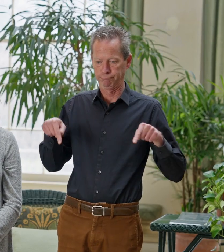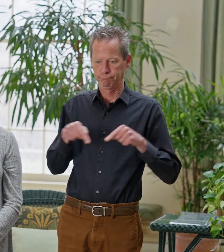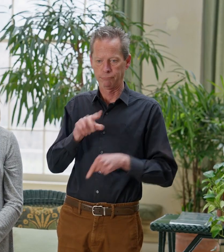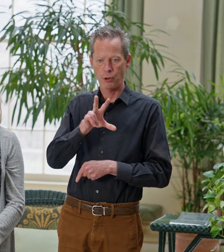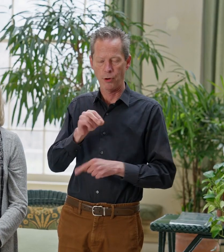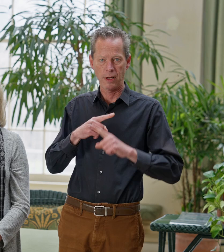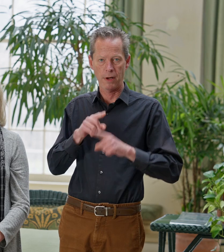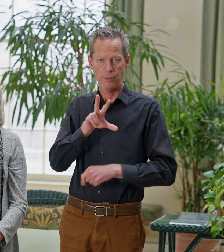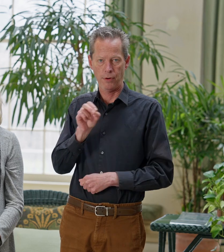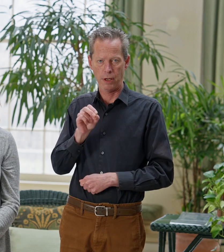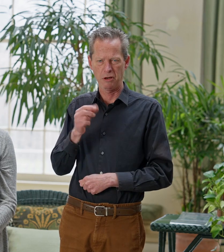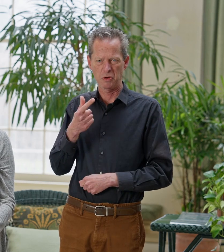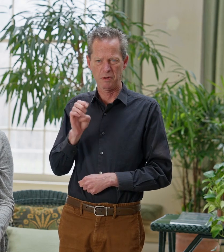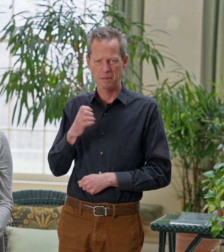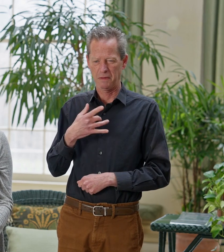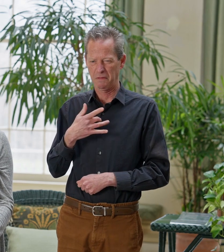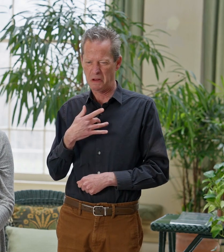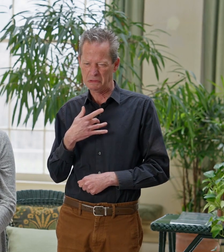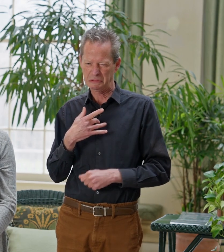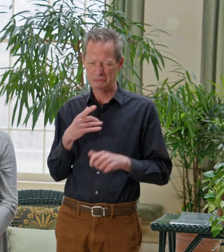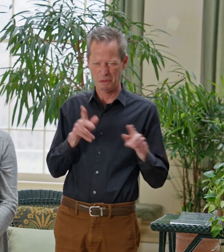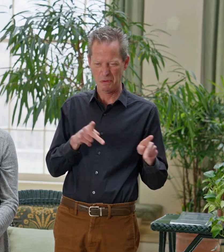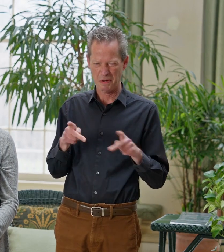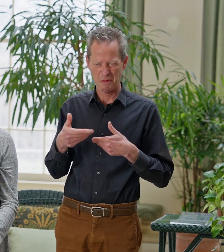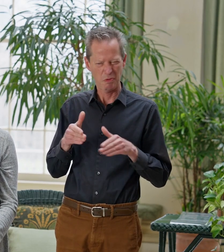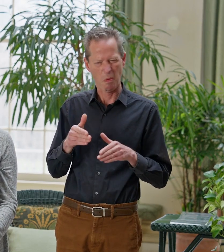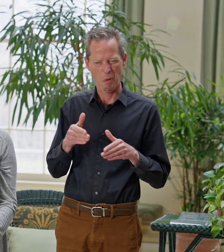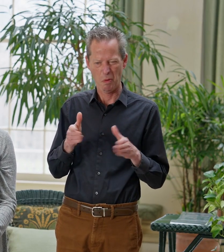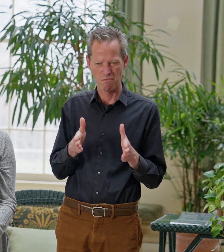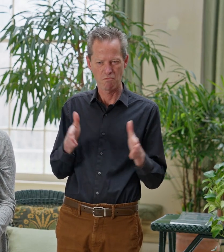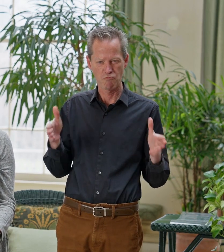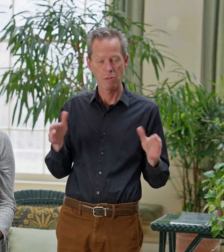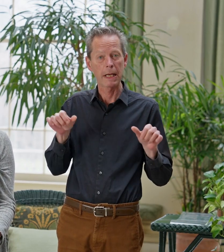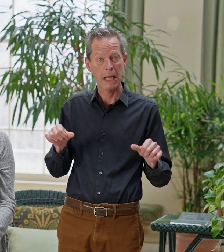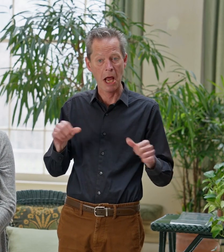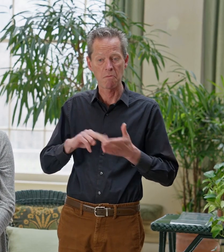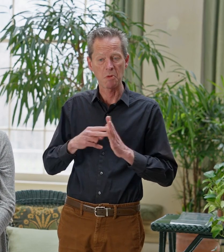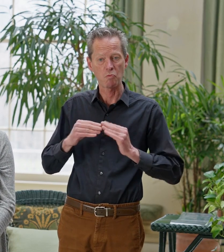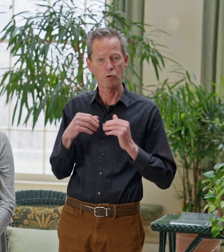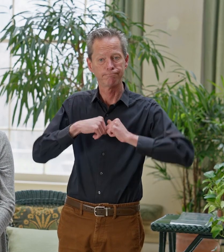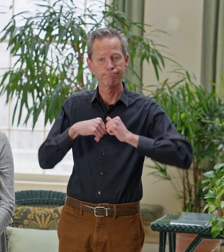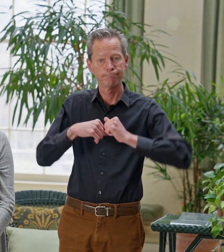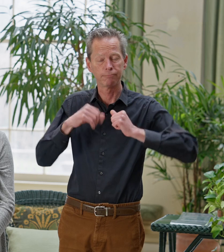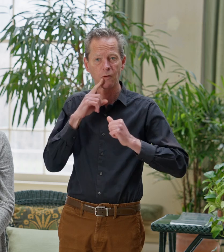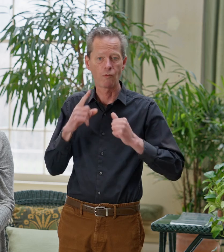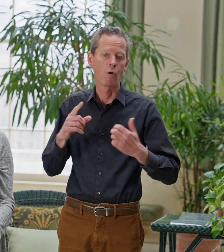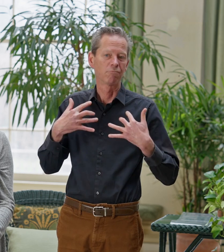George Eastman felt the proportions of the room could be expanded to make more room for his concerts and musicales. And he